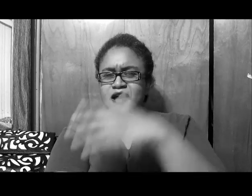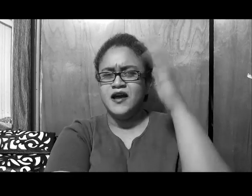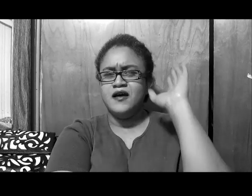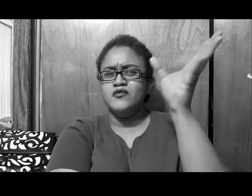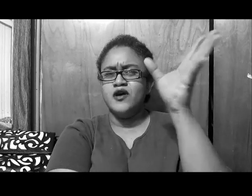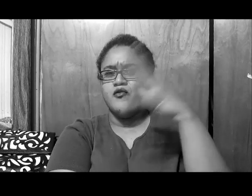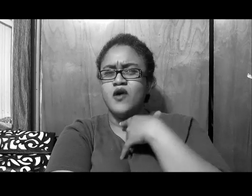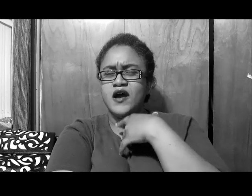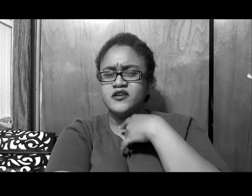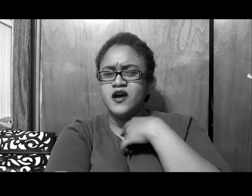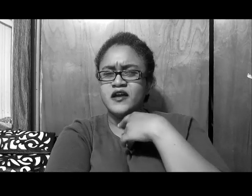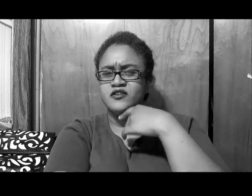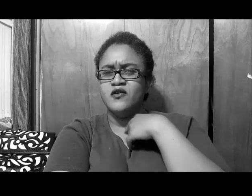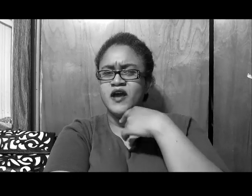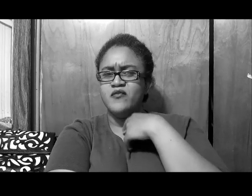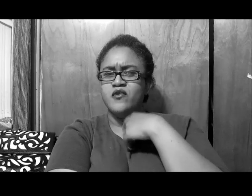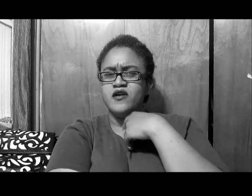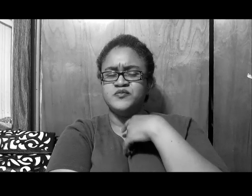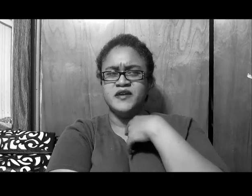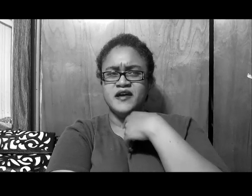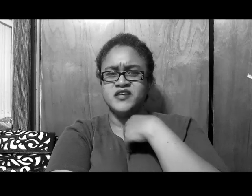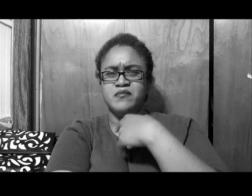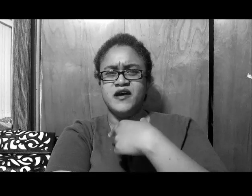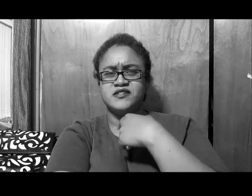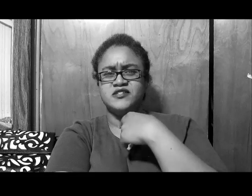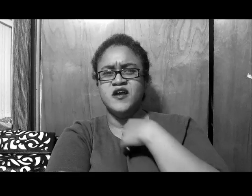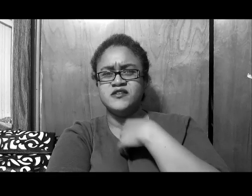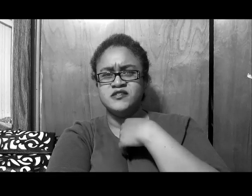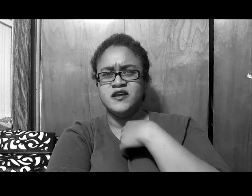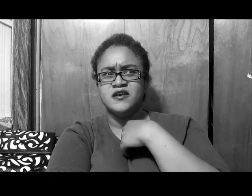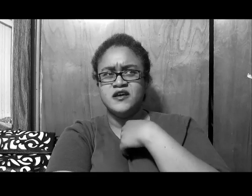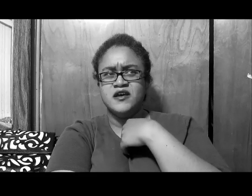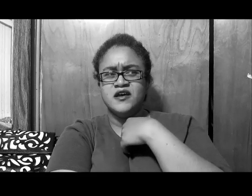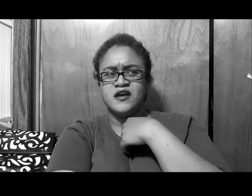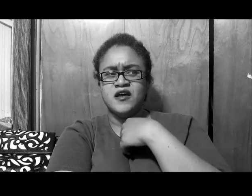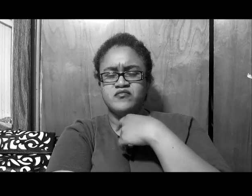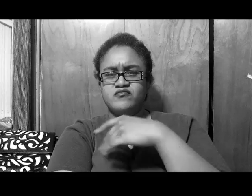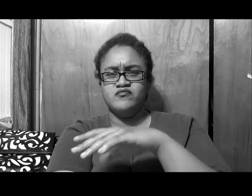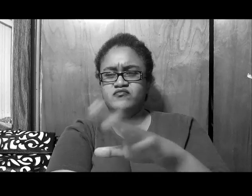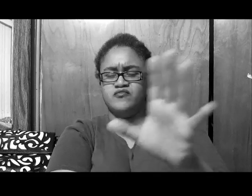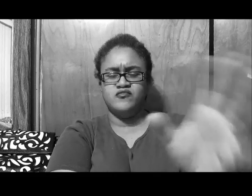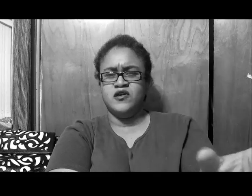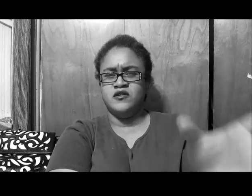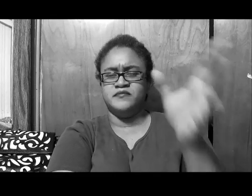I don't know why, y I don't have words for that, because I'm like, seriously, I'm, um,